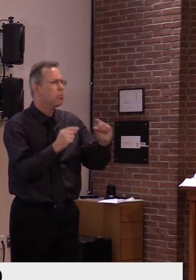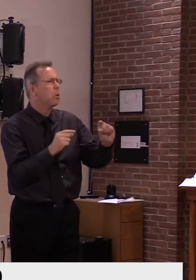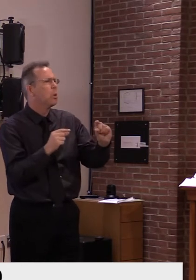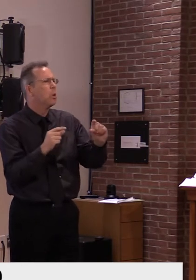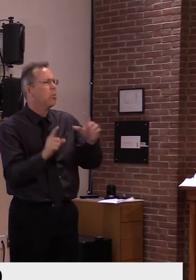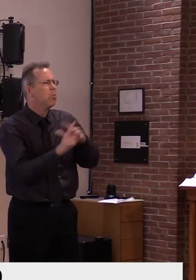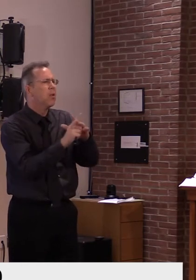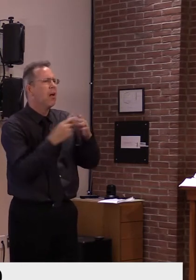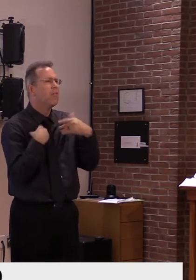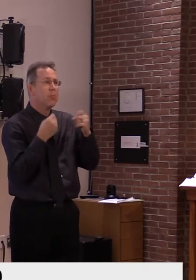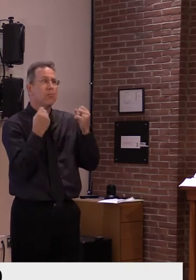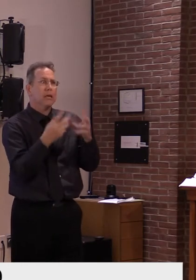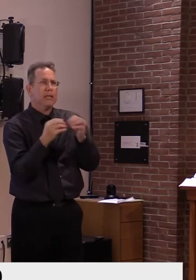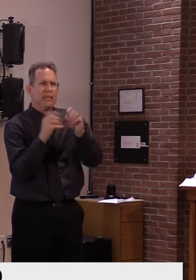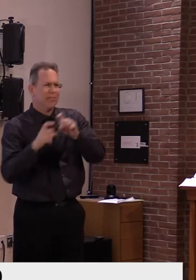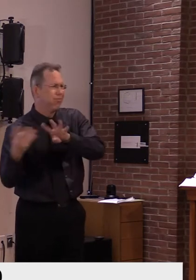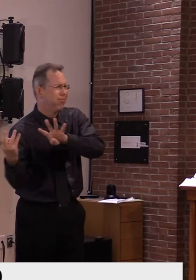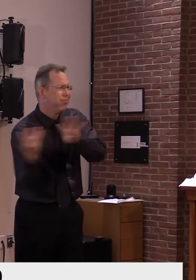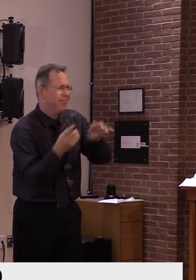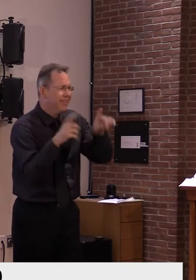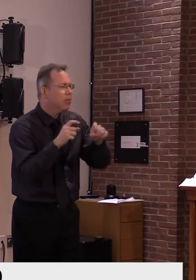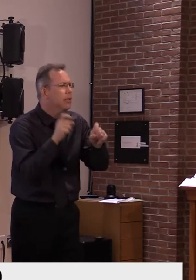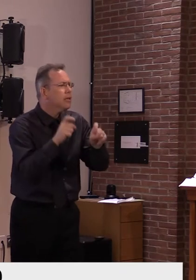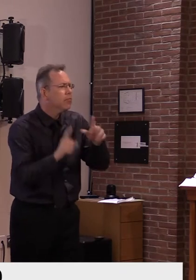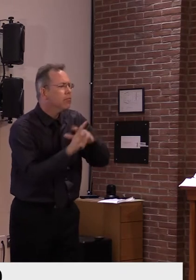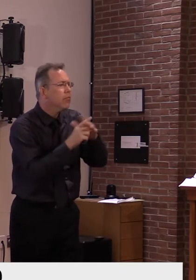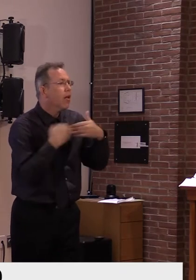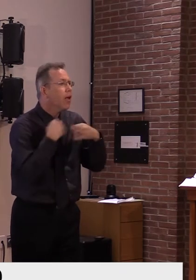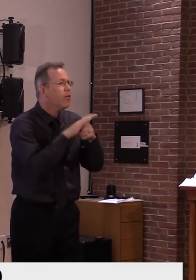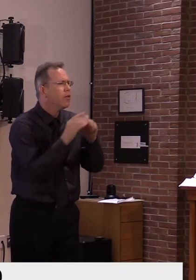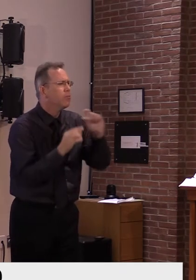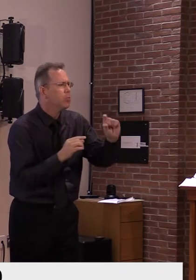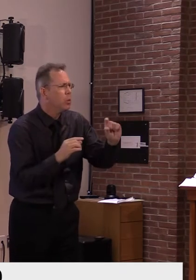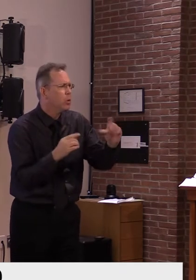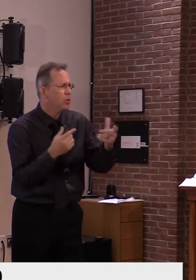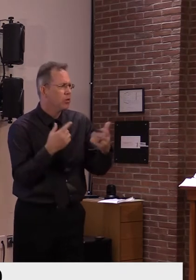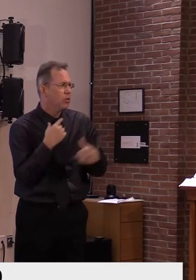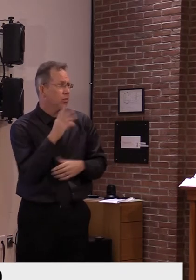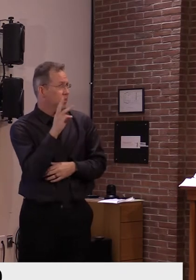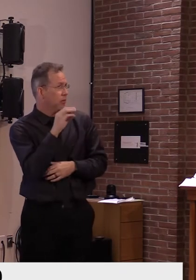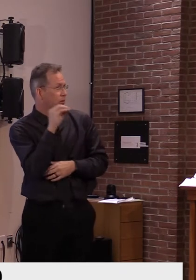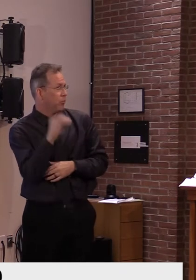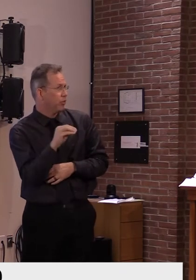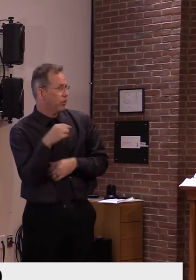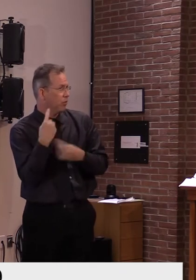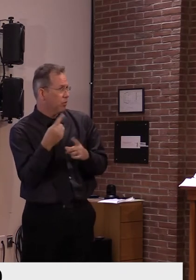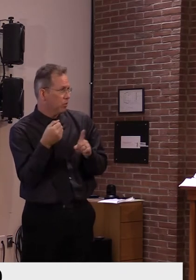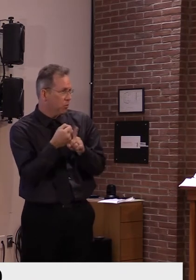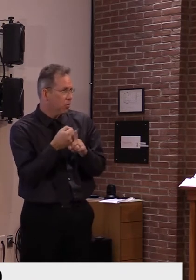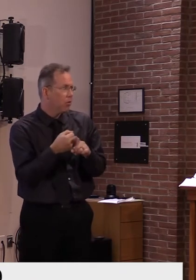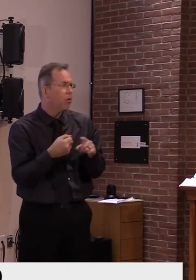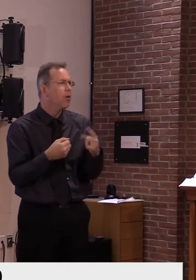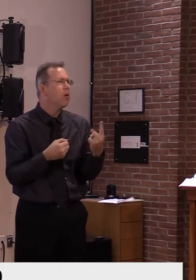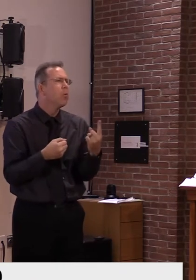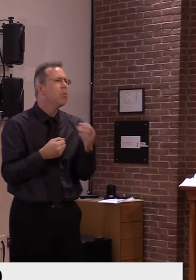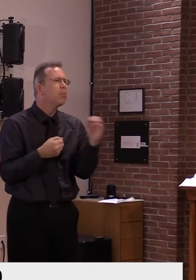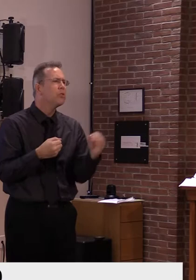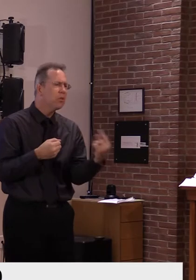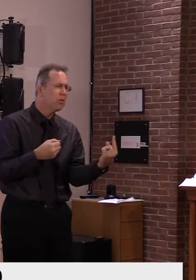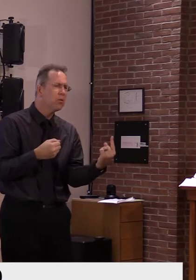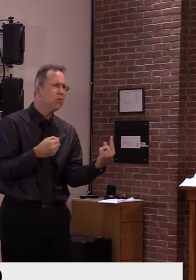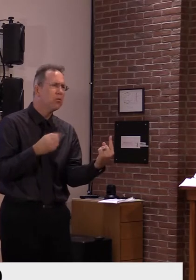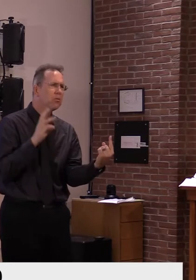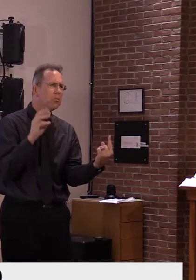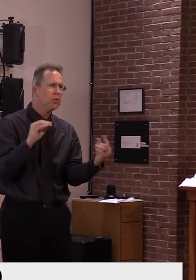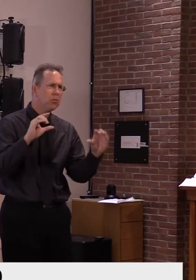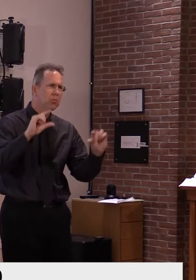days, again, compared to over 6% nationally. And if you look at the positivity rate recently compared to earlier in the pandemic, when we